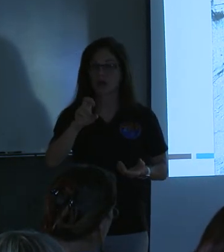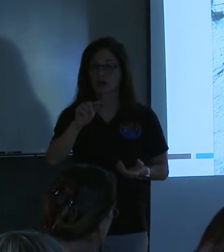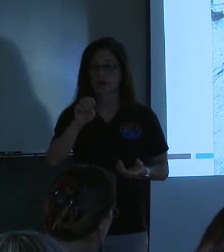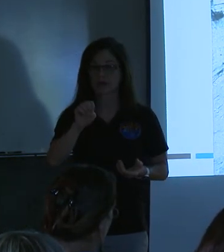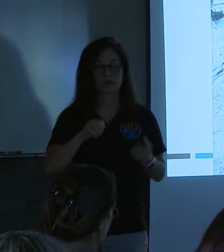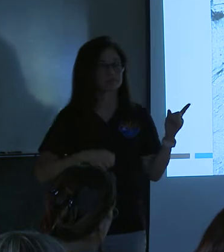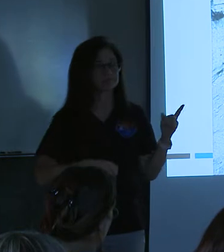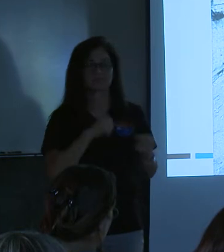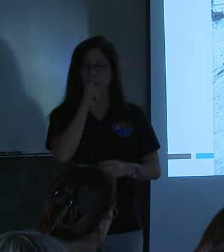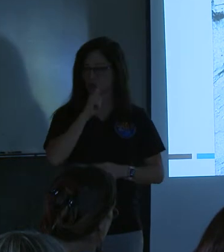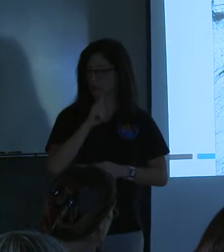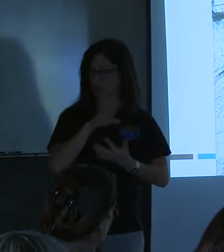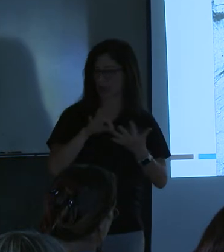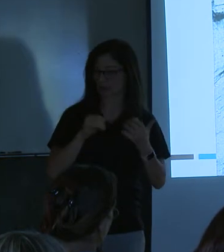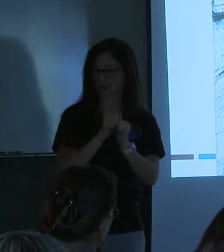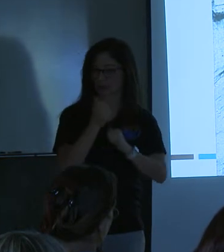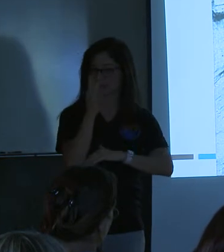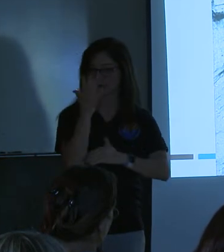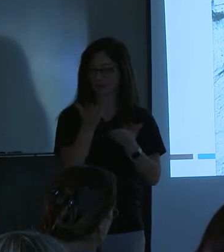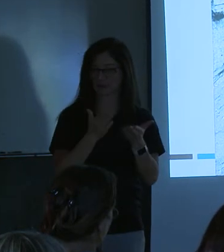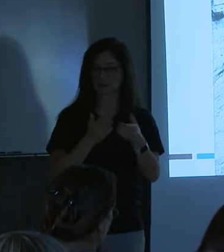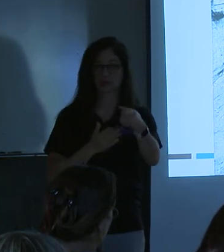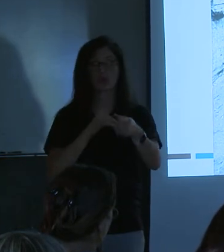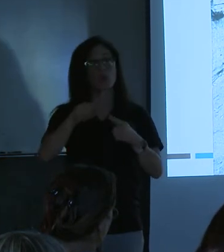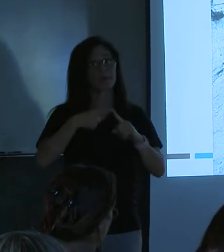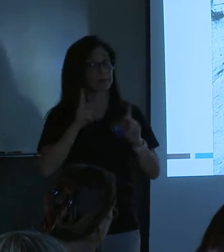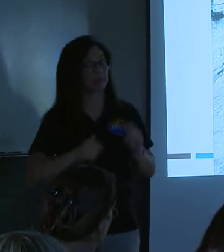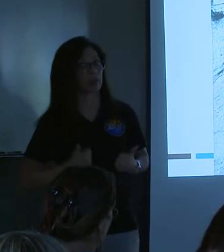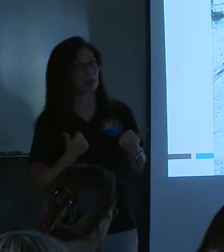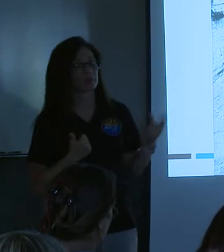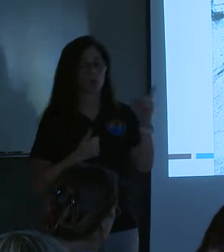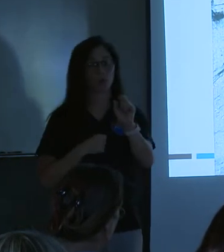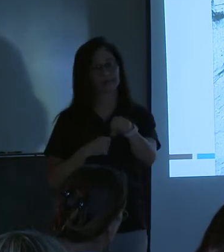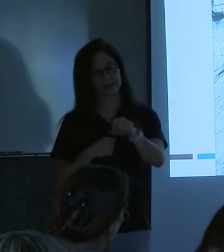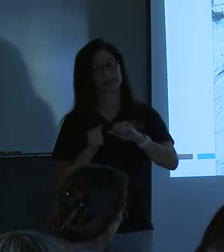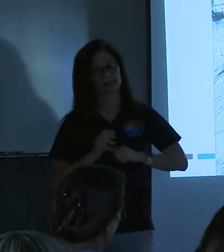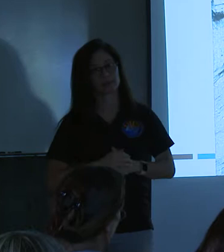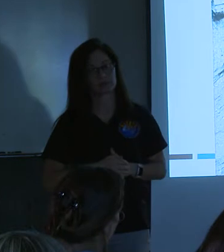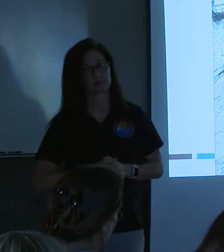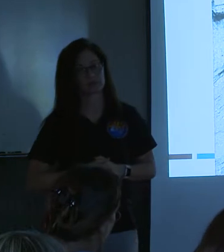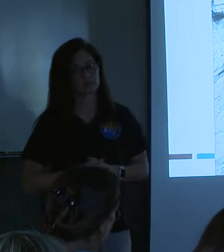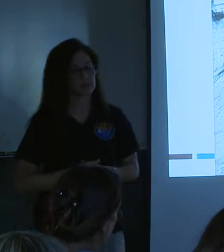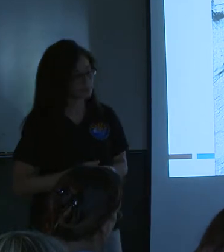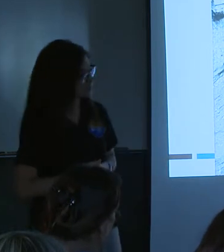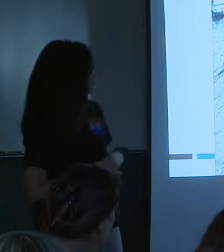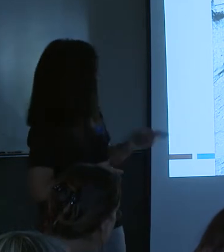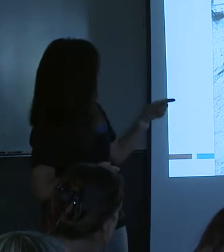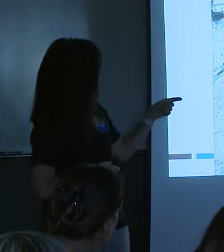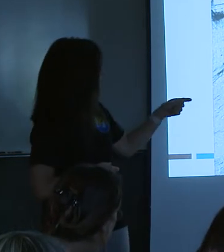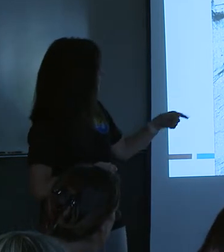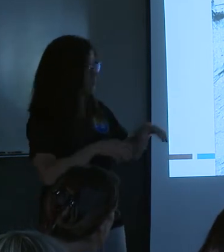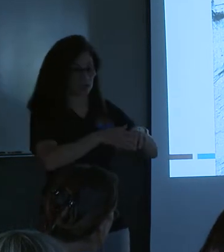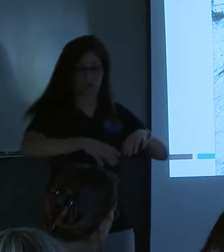I don't know if that's an option with the Forest Service. How about different slides? Oh, I agree. So this trench is